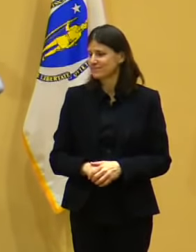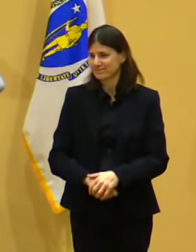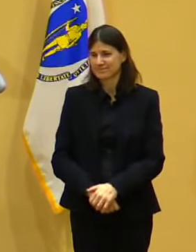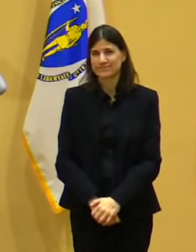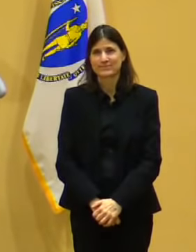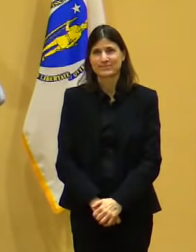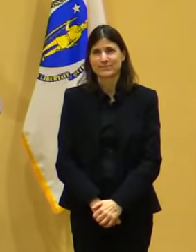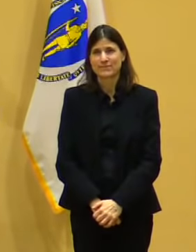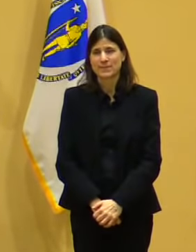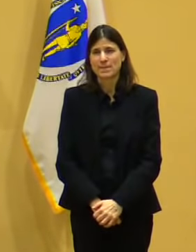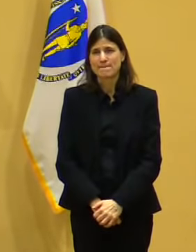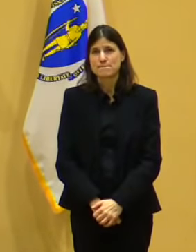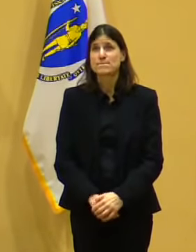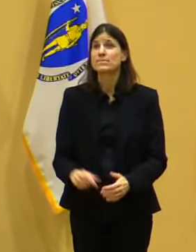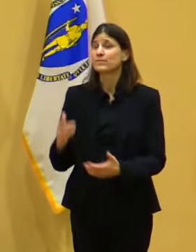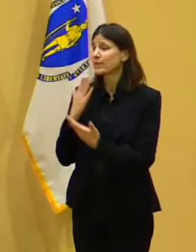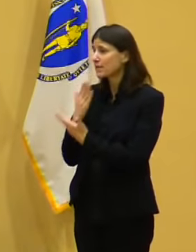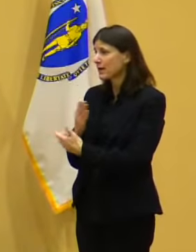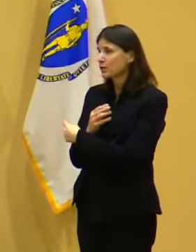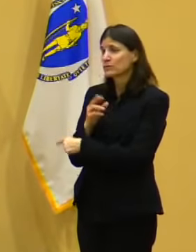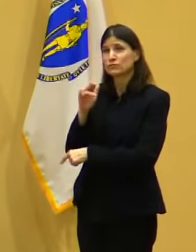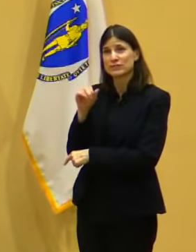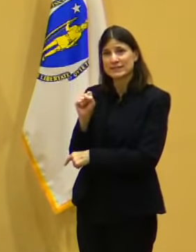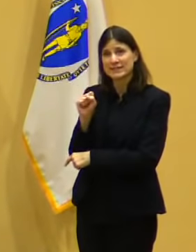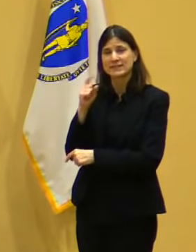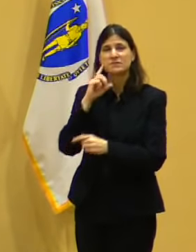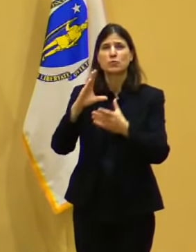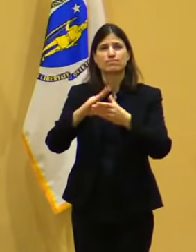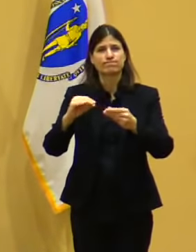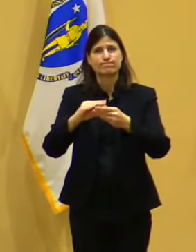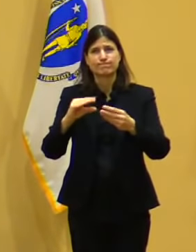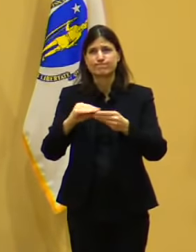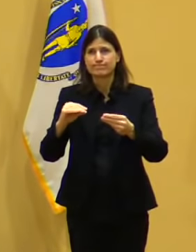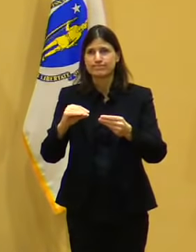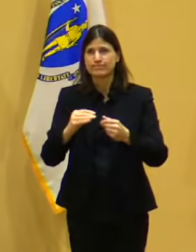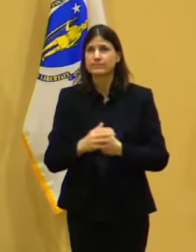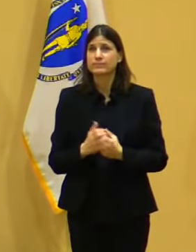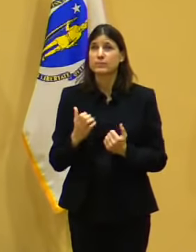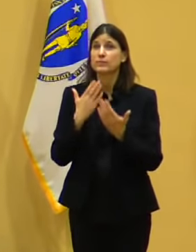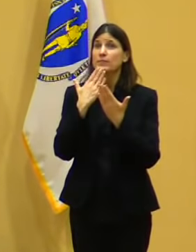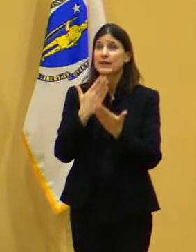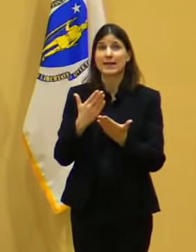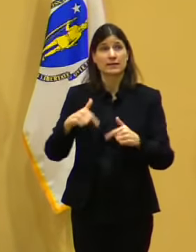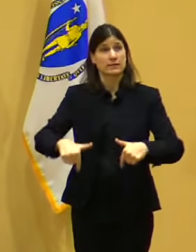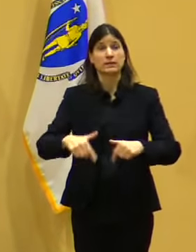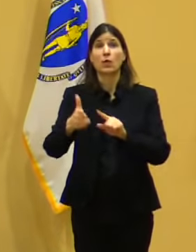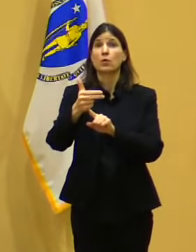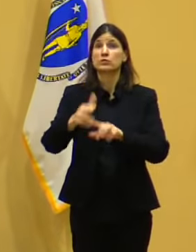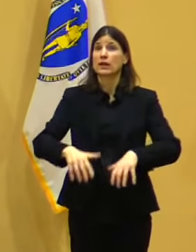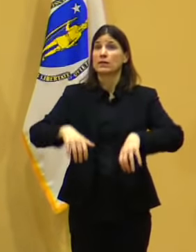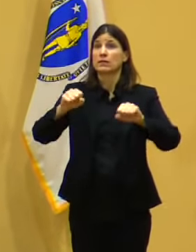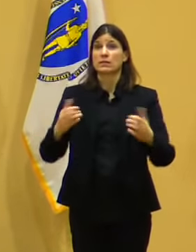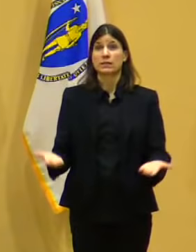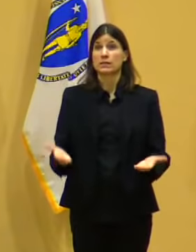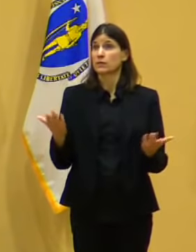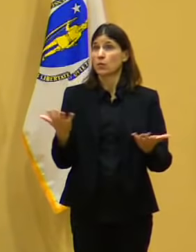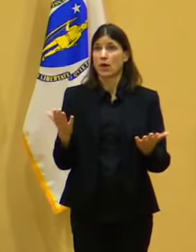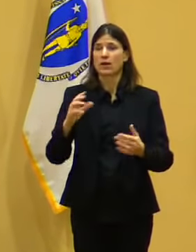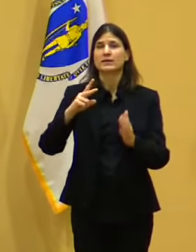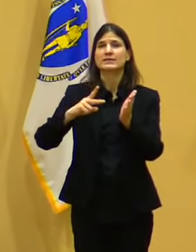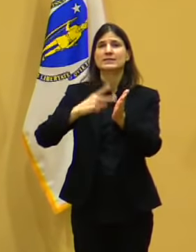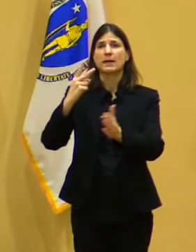So thanks, Chris, and let me just thank the folks from the hotel for stepping up and making this site available